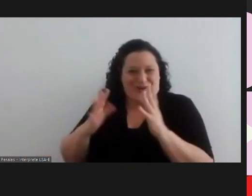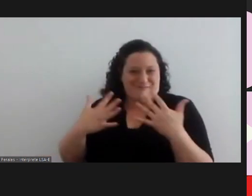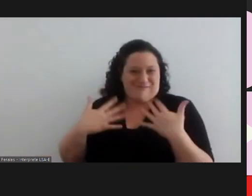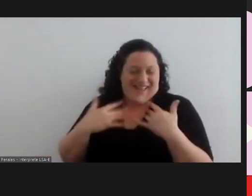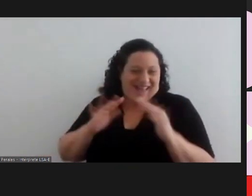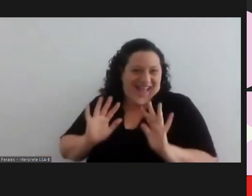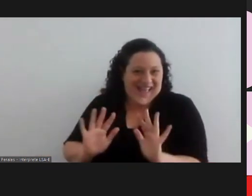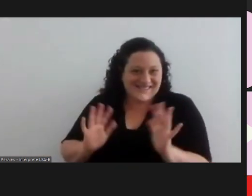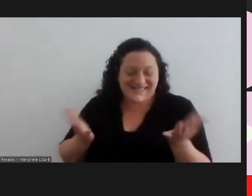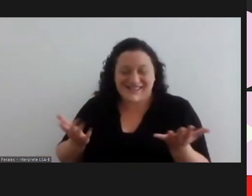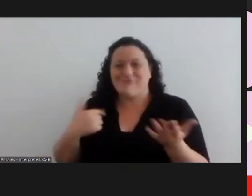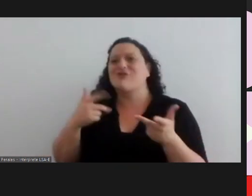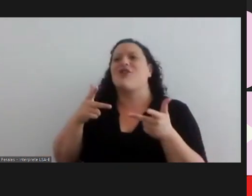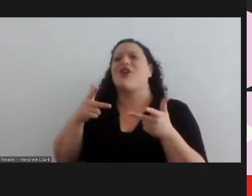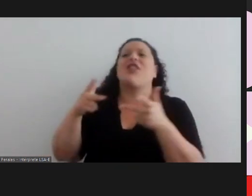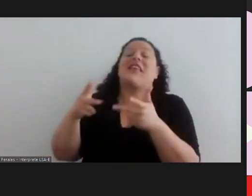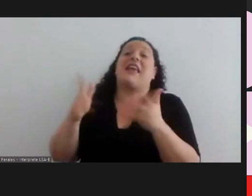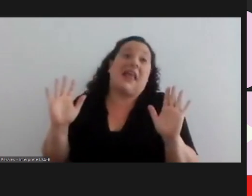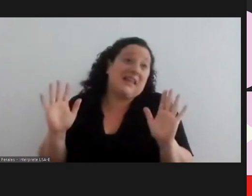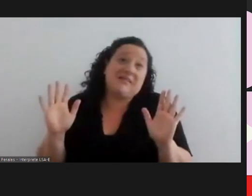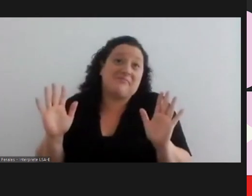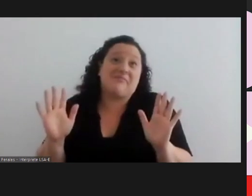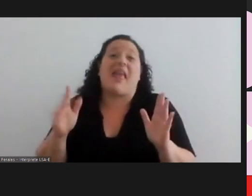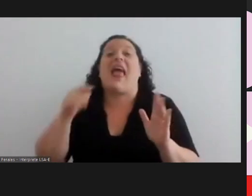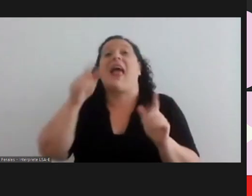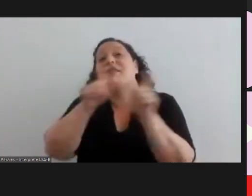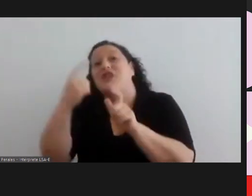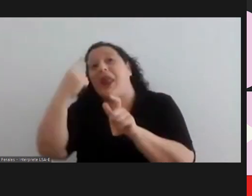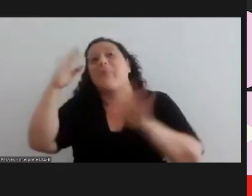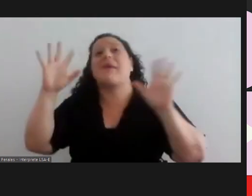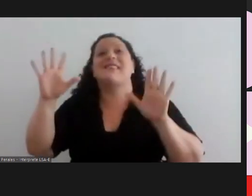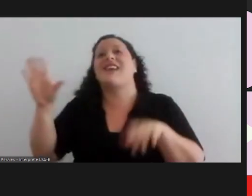am i said well we all came from a ship